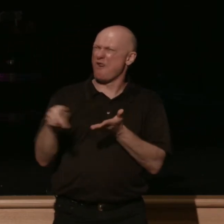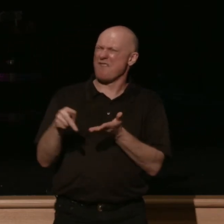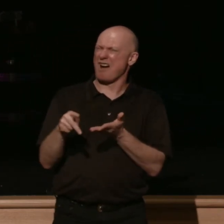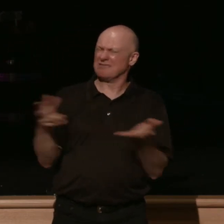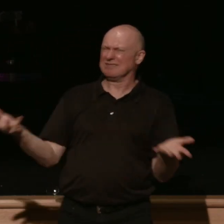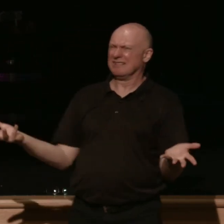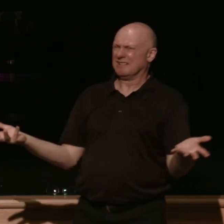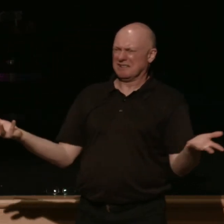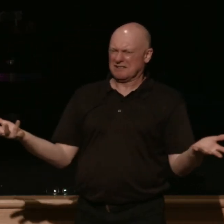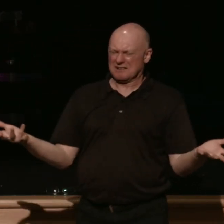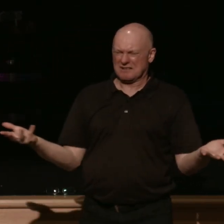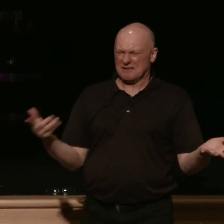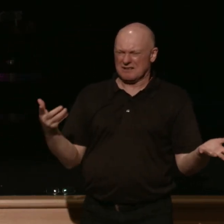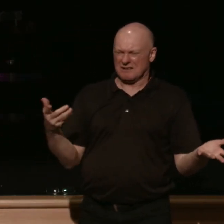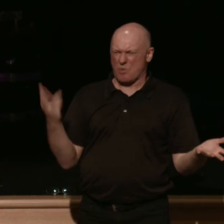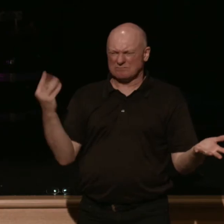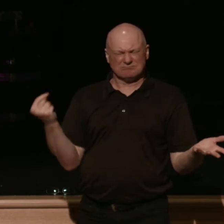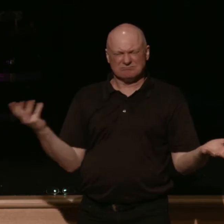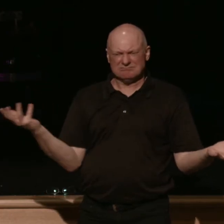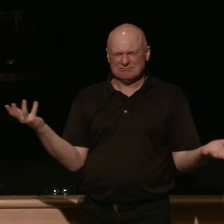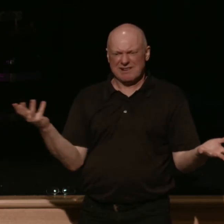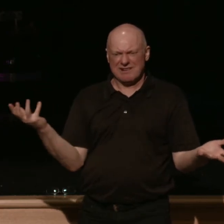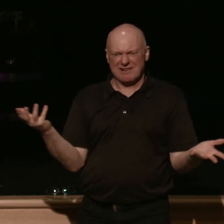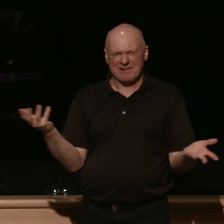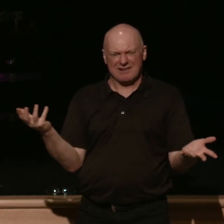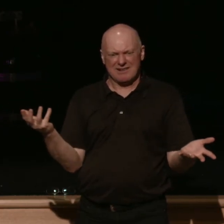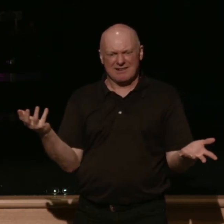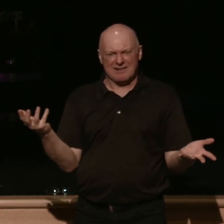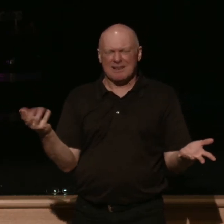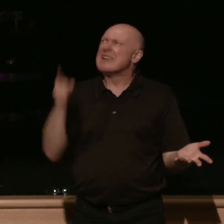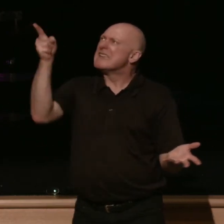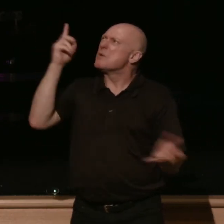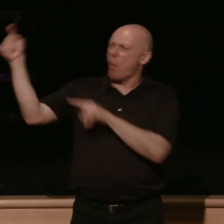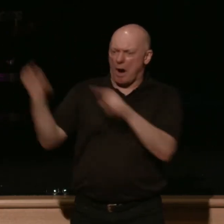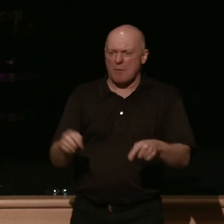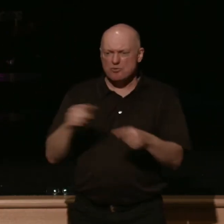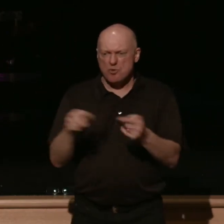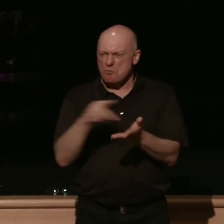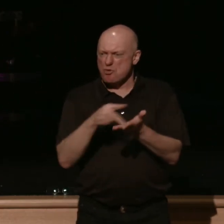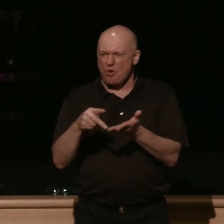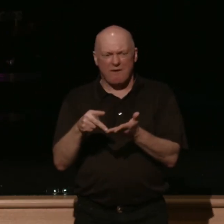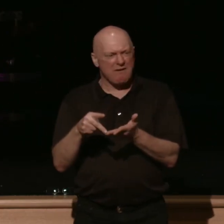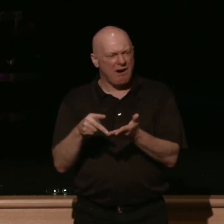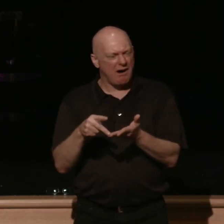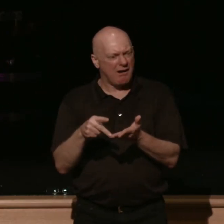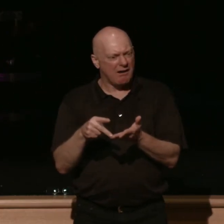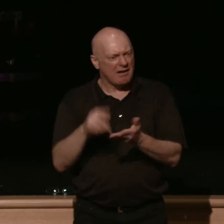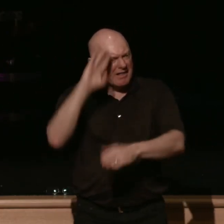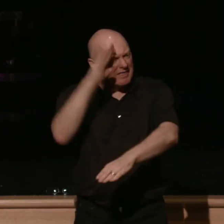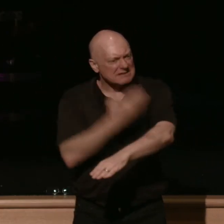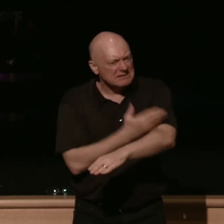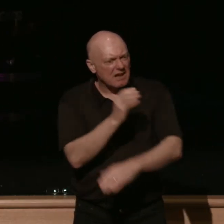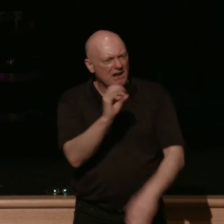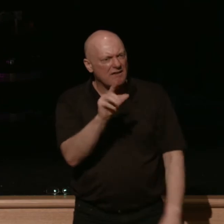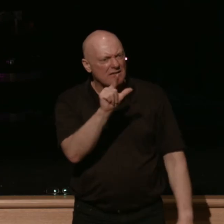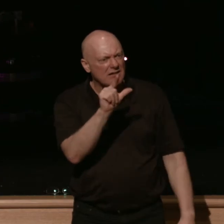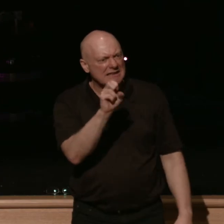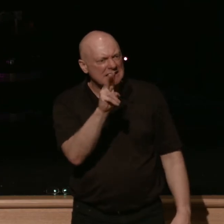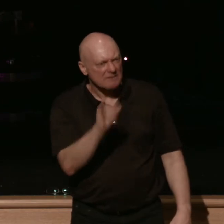purify and he will purify the sons of levi and refine them